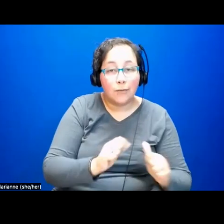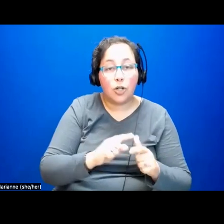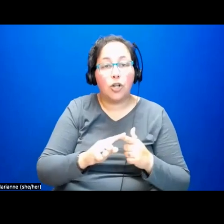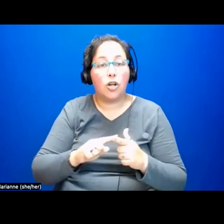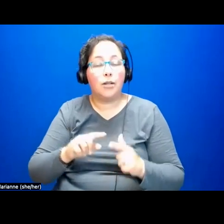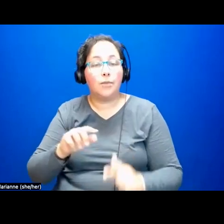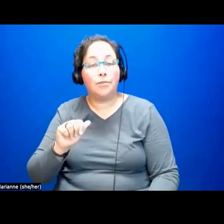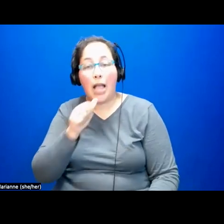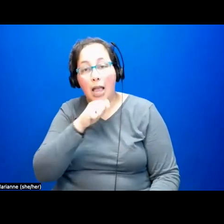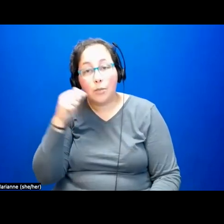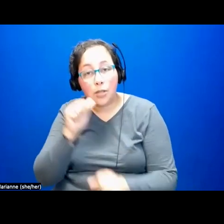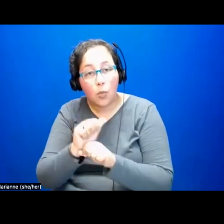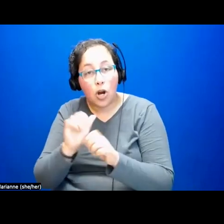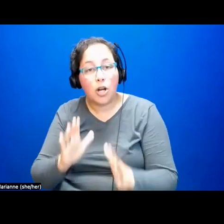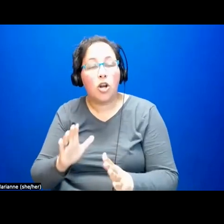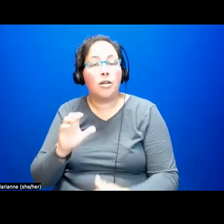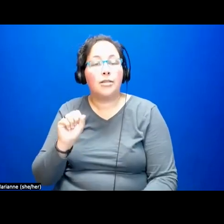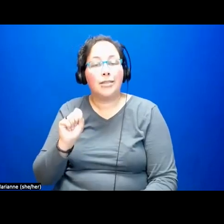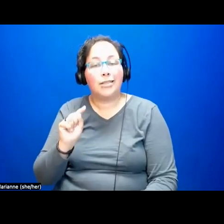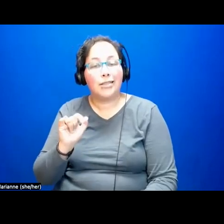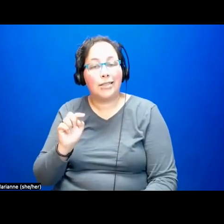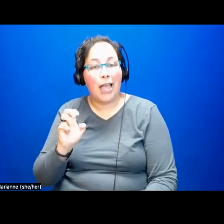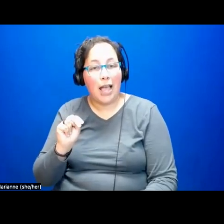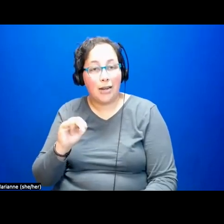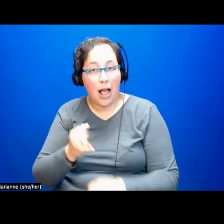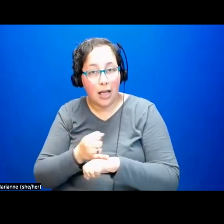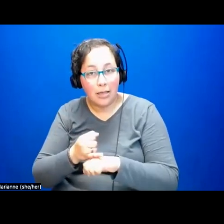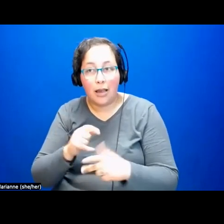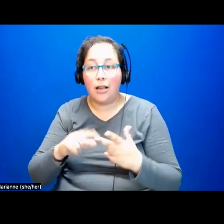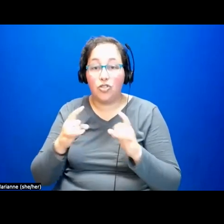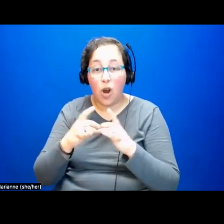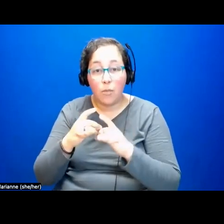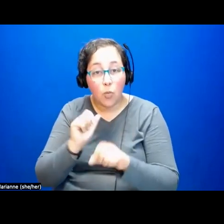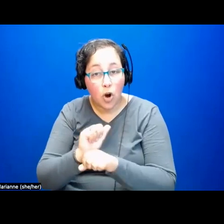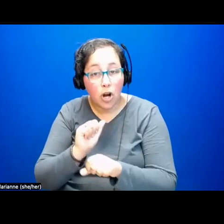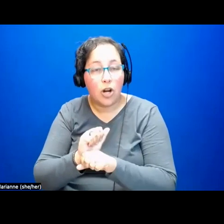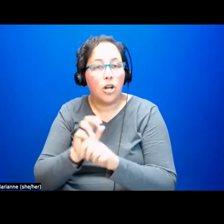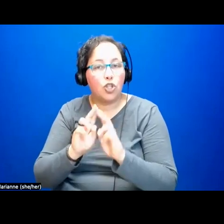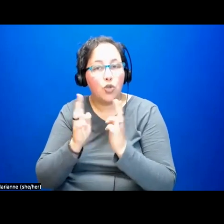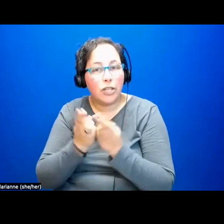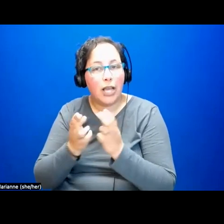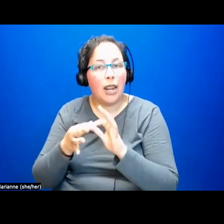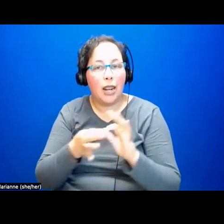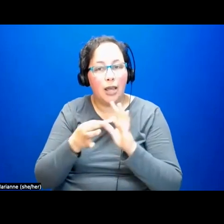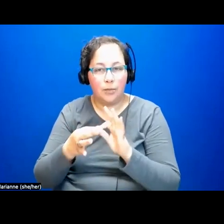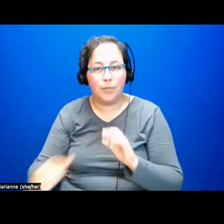Staten Island and, you know, Starbucks workers around the country. So what do you think is the relationship between